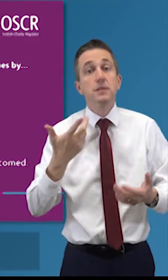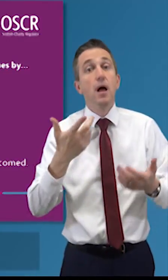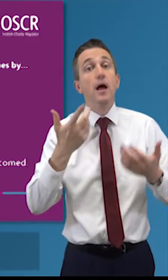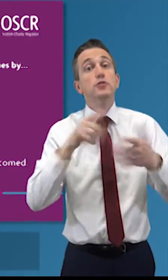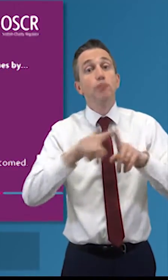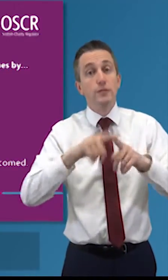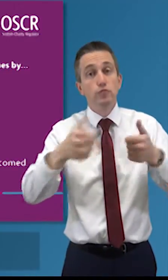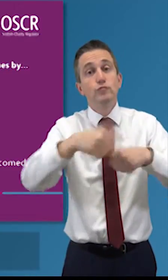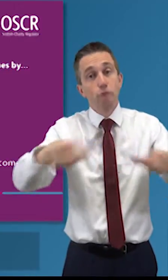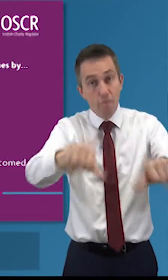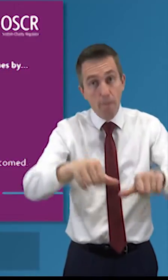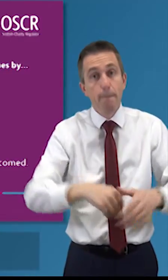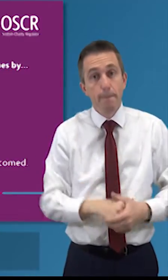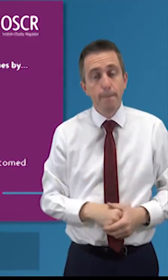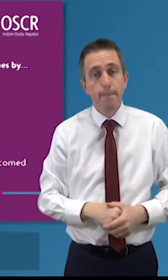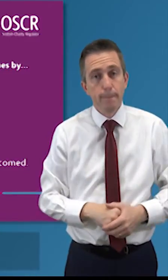and heard